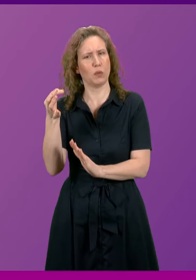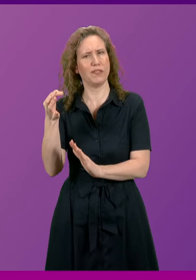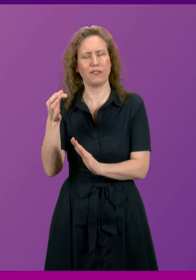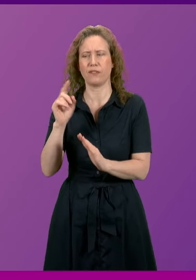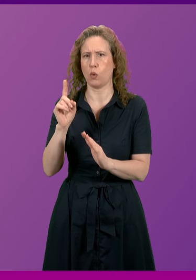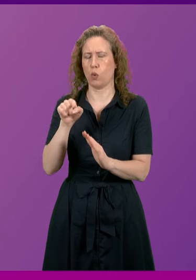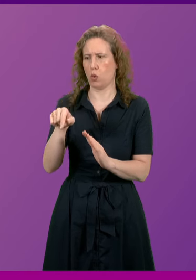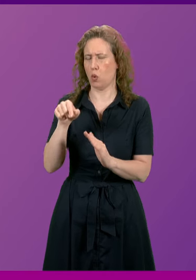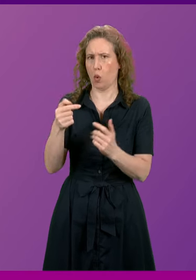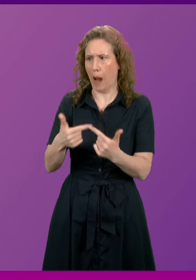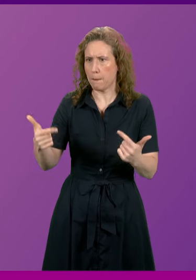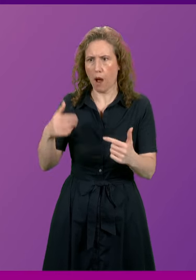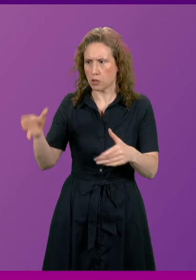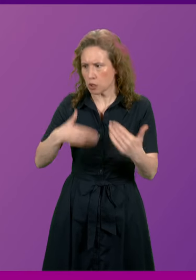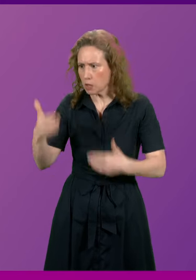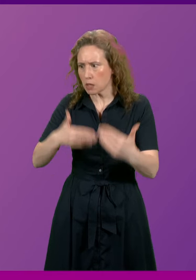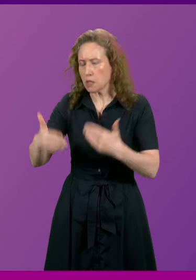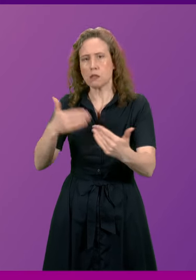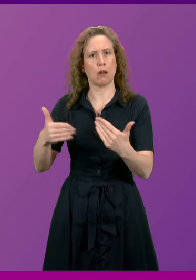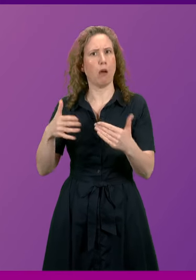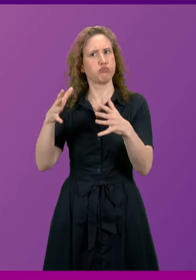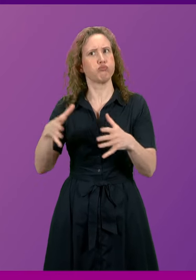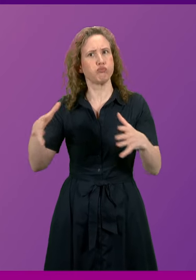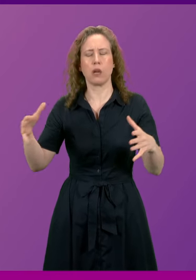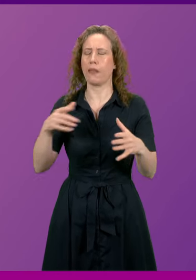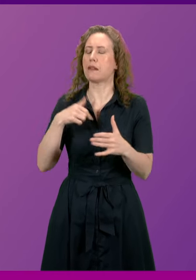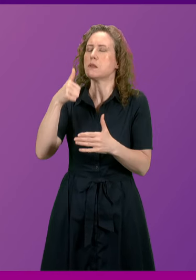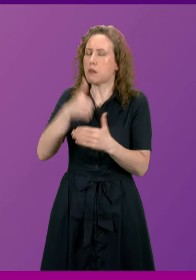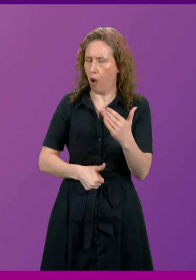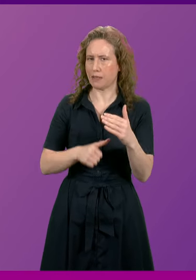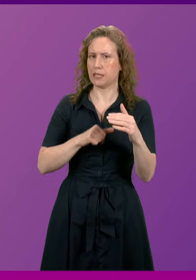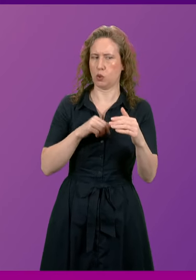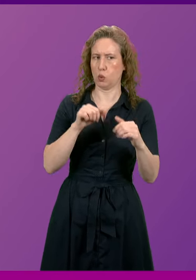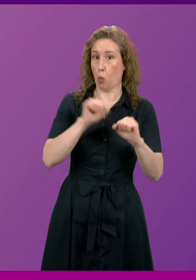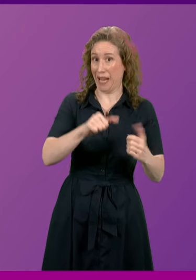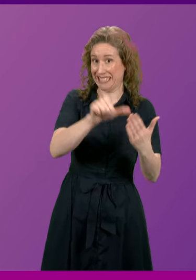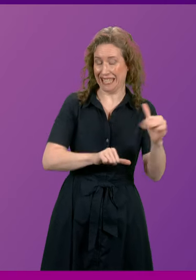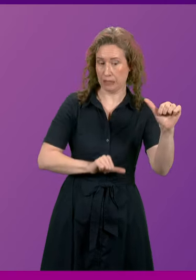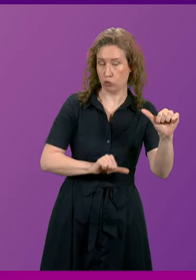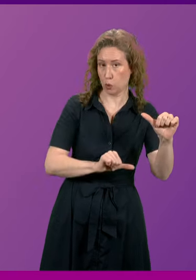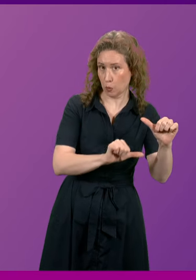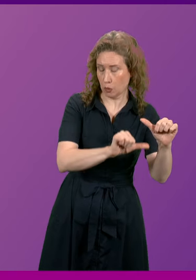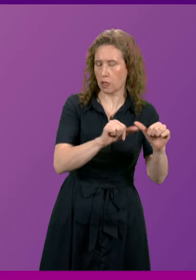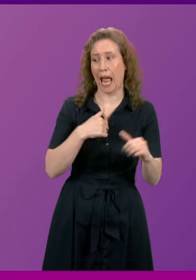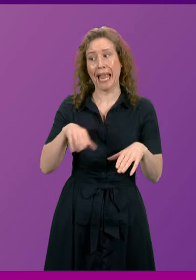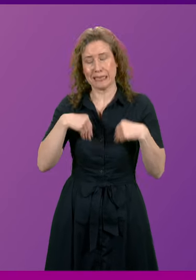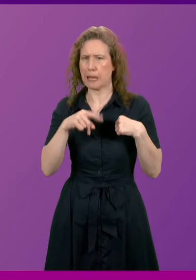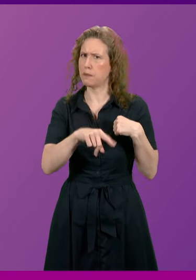level of activity within the National Health Service to begin to eat into those long waiting times, which I accept are